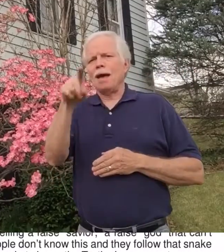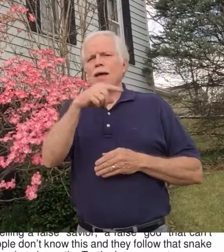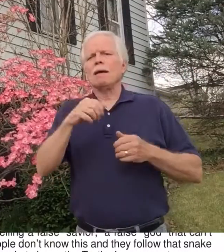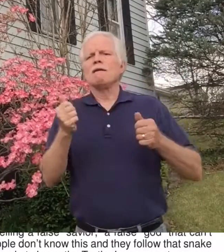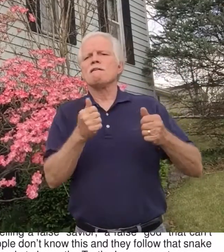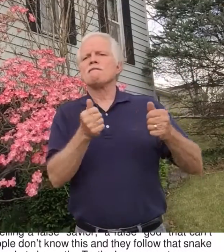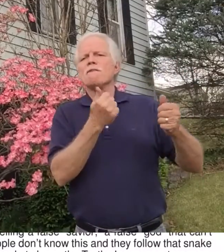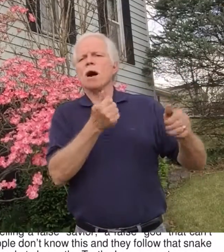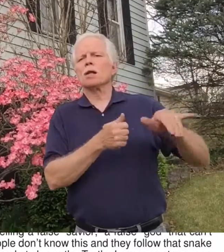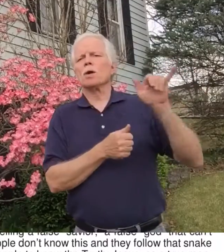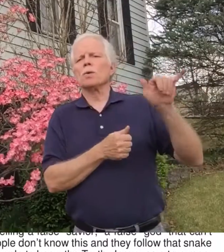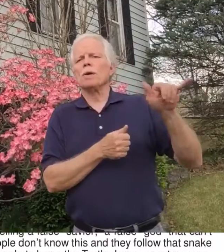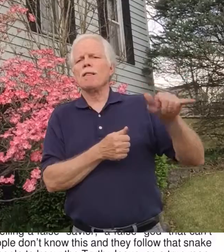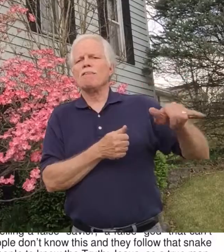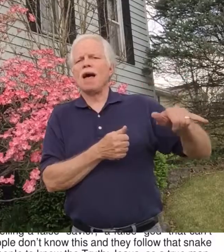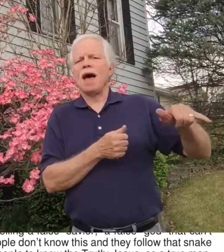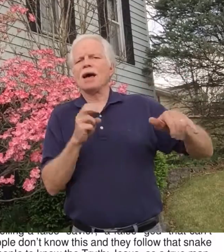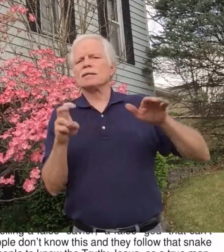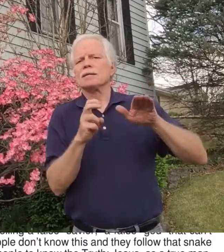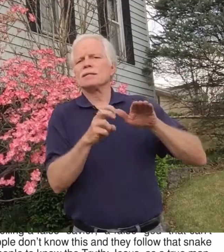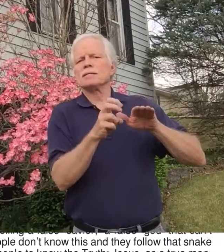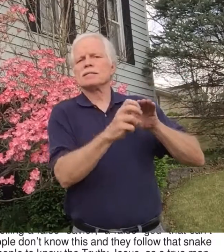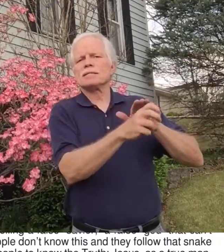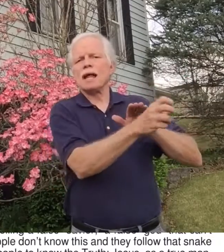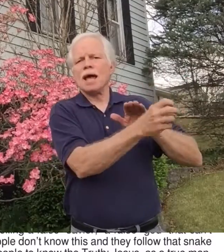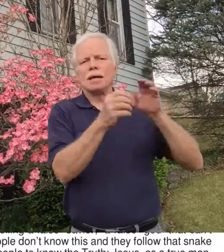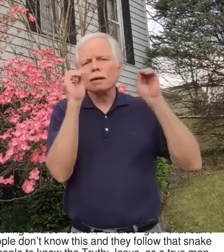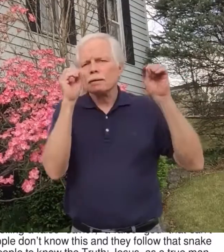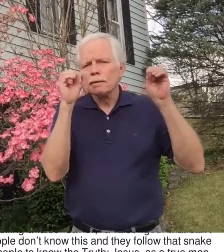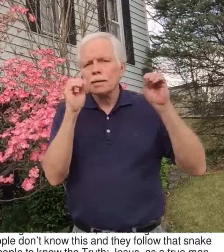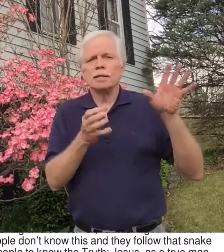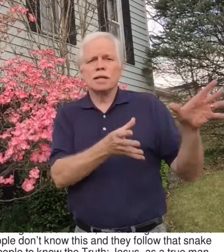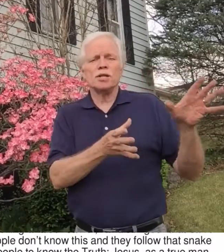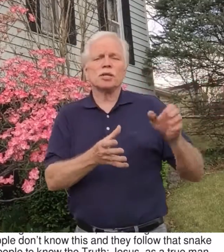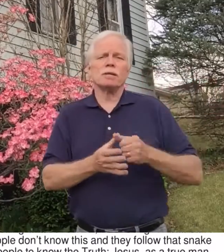follow that snake teaching.